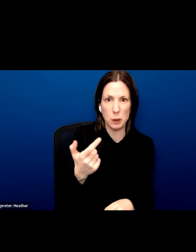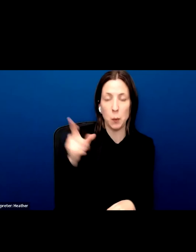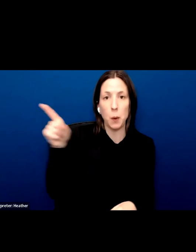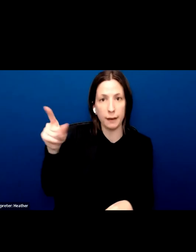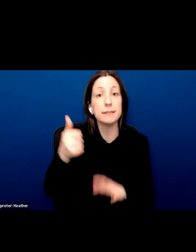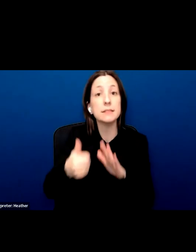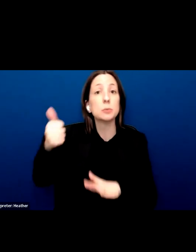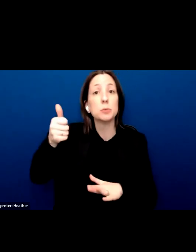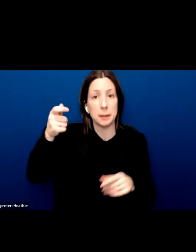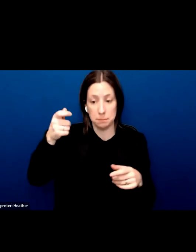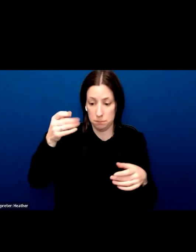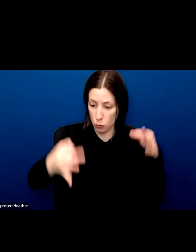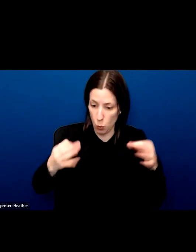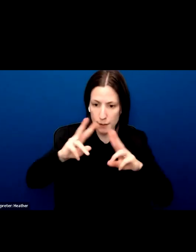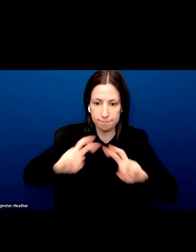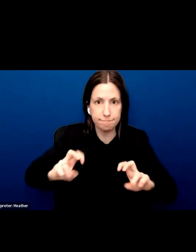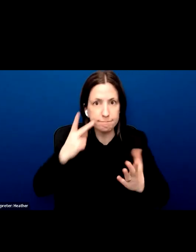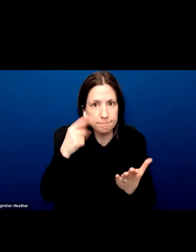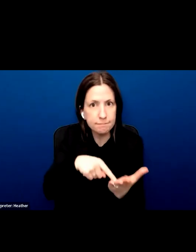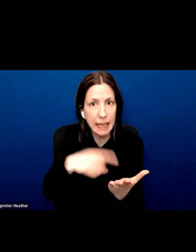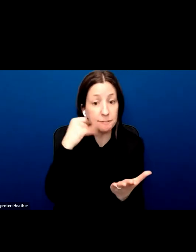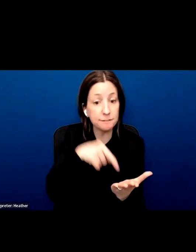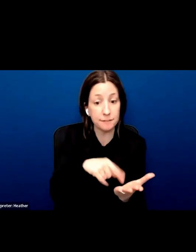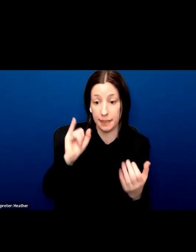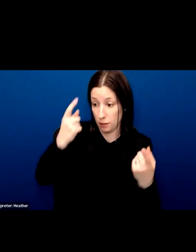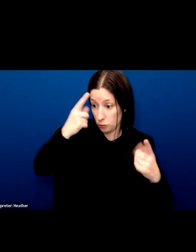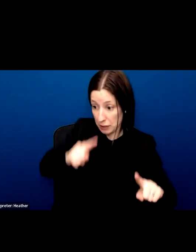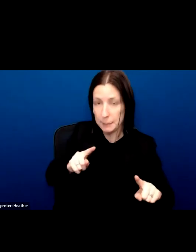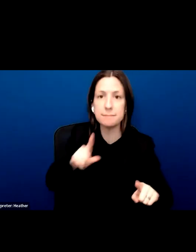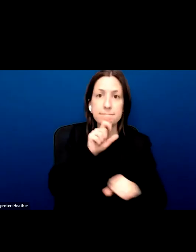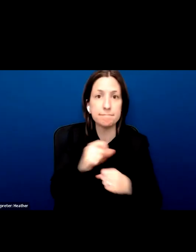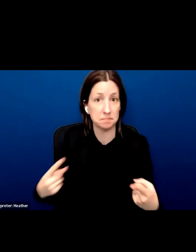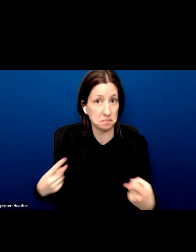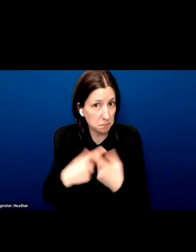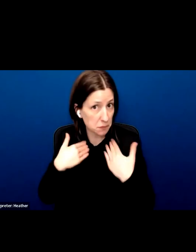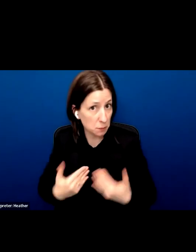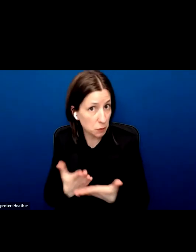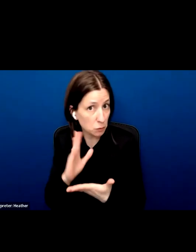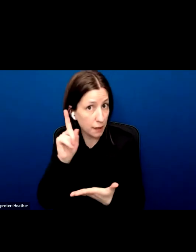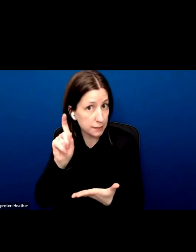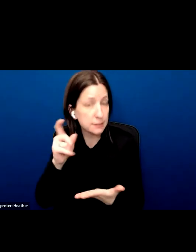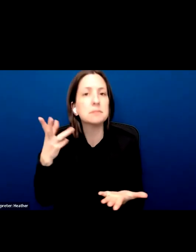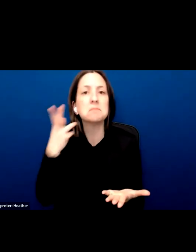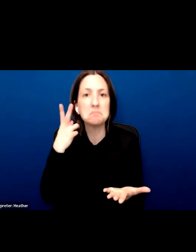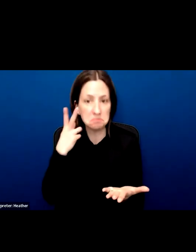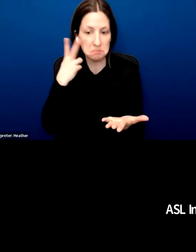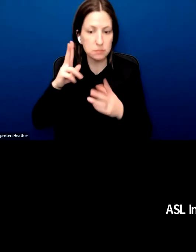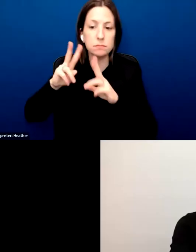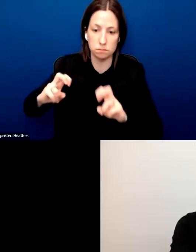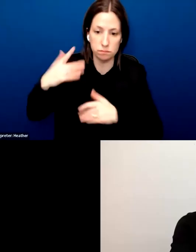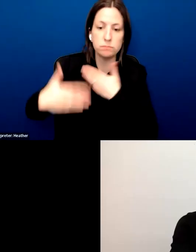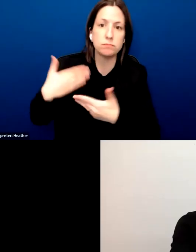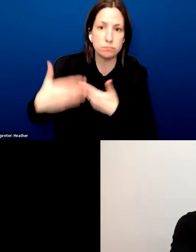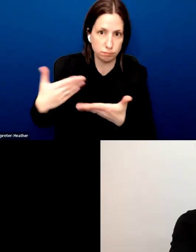actually contravenes human rights for refugees and immigrants coming to this country. So stay tuned on that. Watch for that.